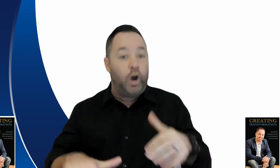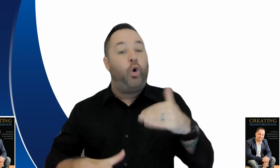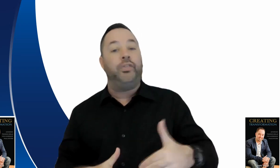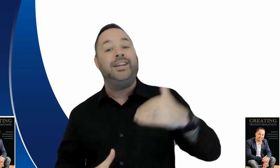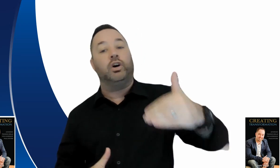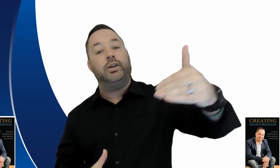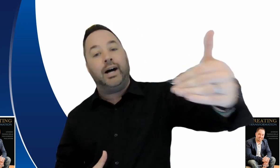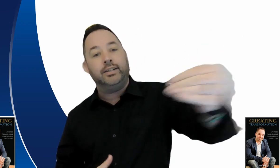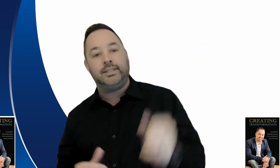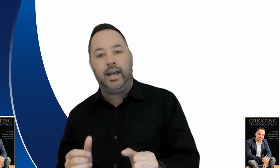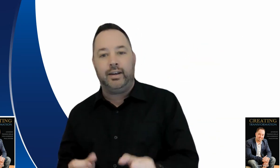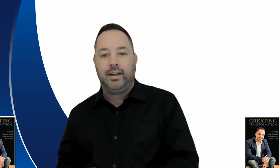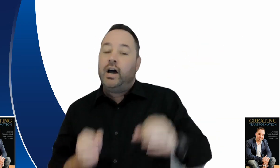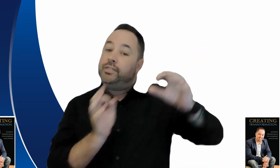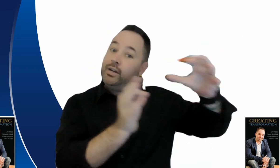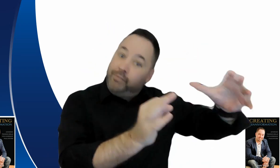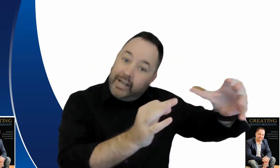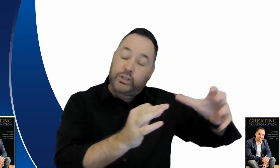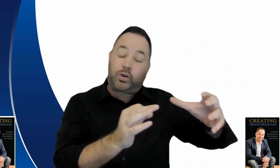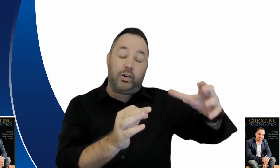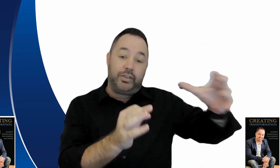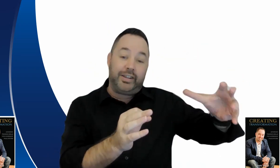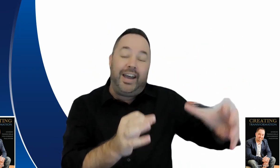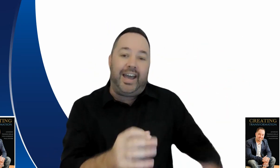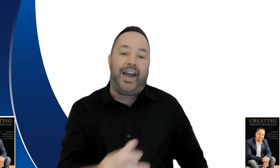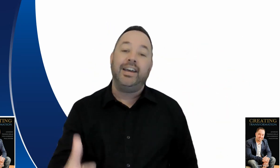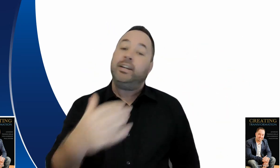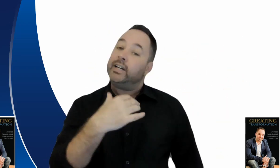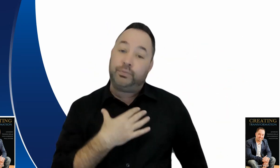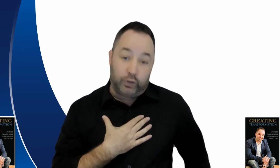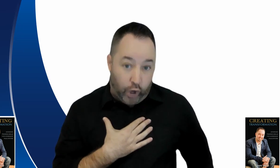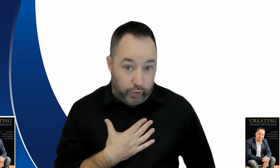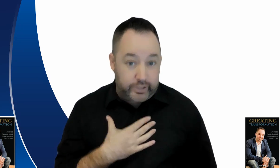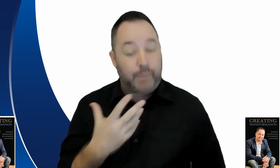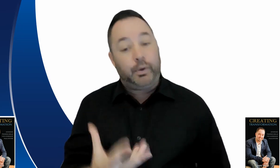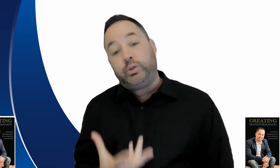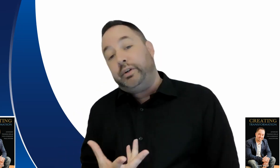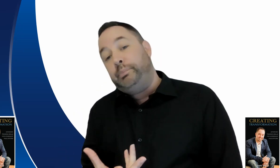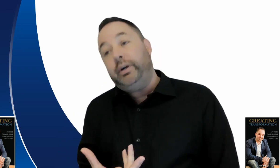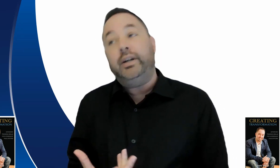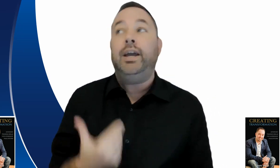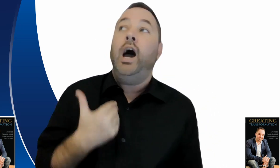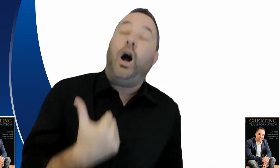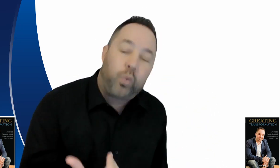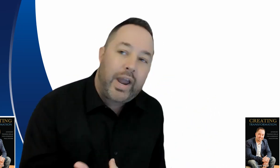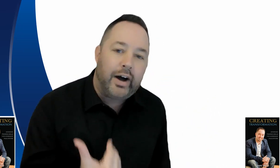or they don't understand the advanced trainer on the other hand takes full ownership and responsibility around